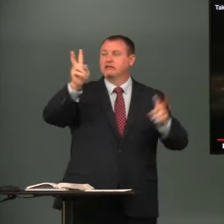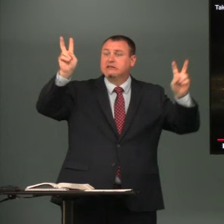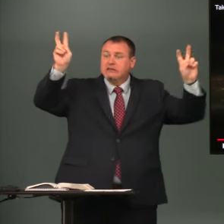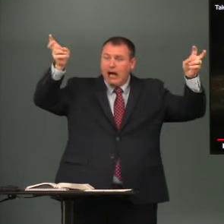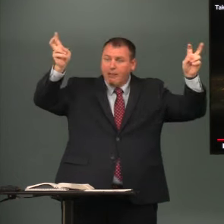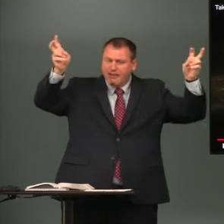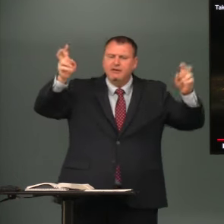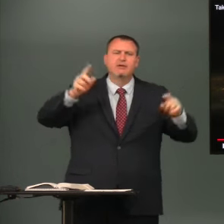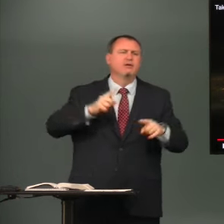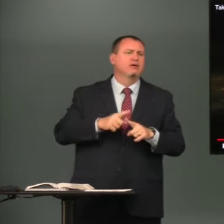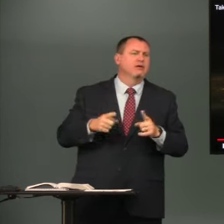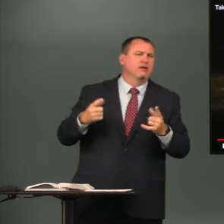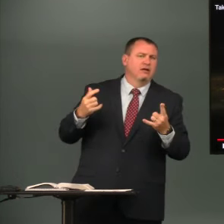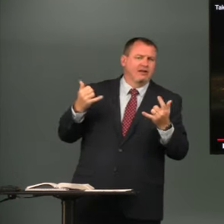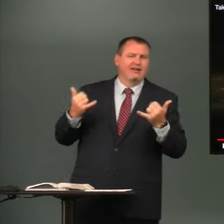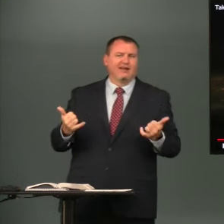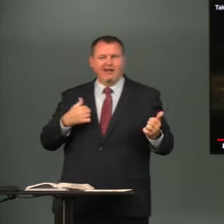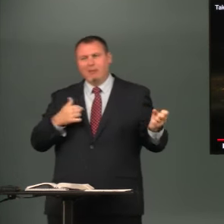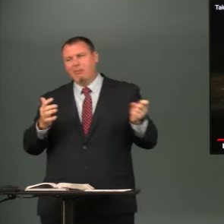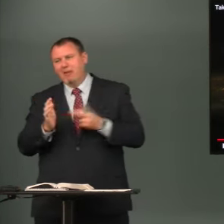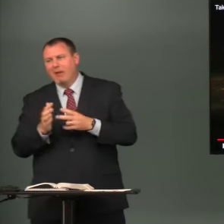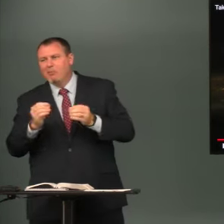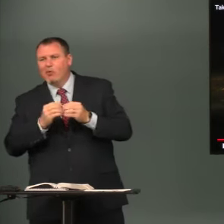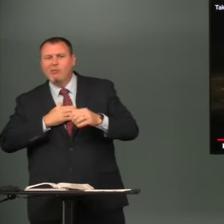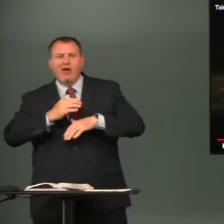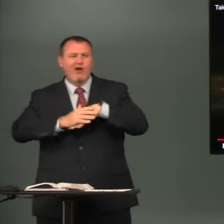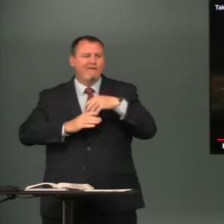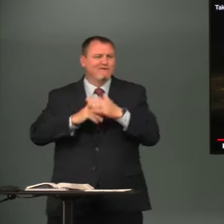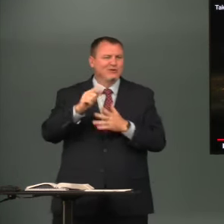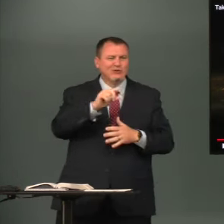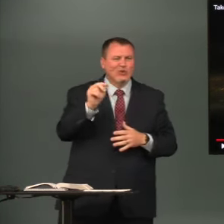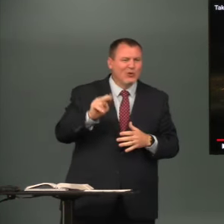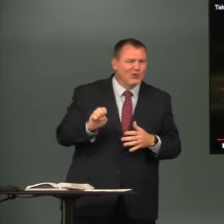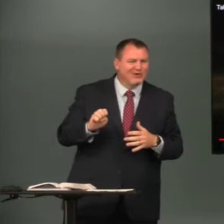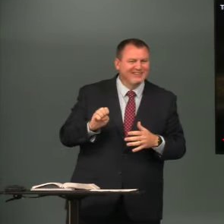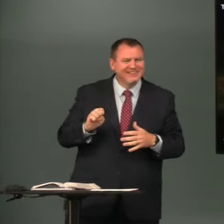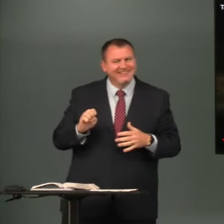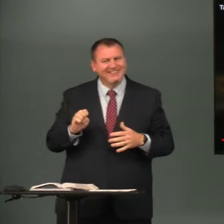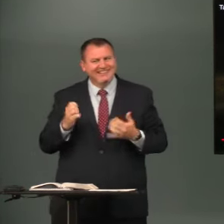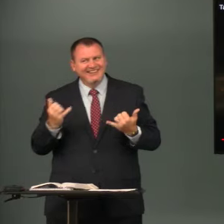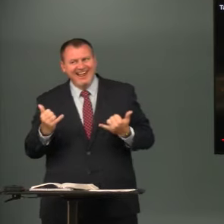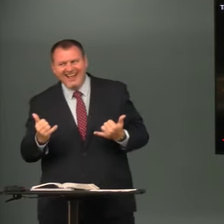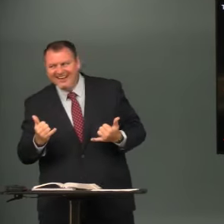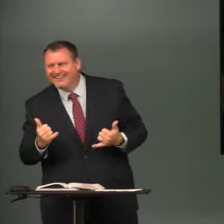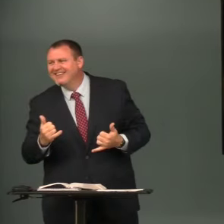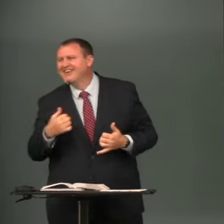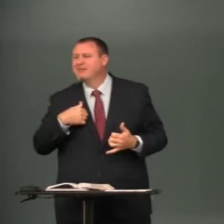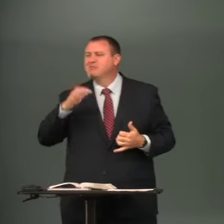because i typically preach on a topic and now i'm back in more in my comfort zone today